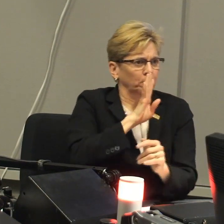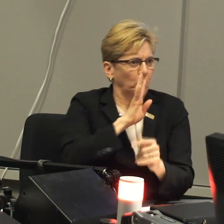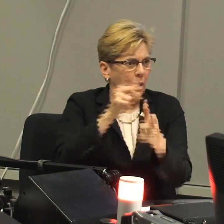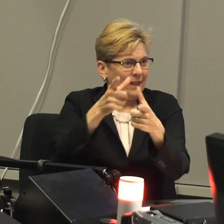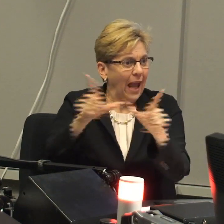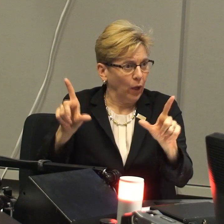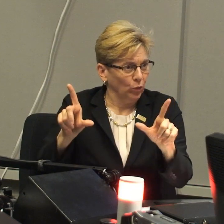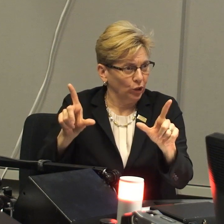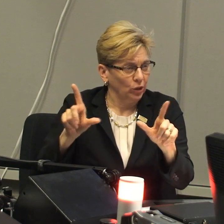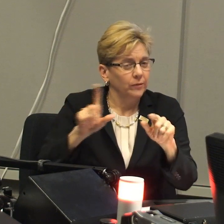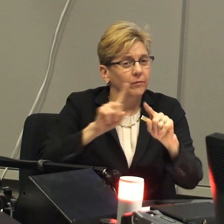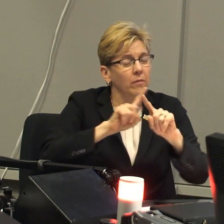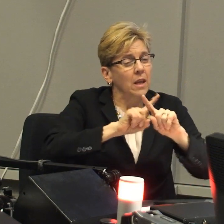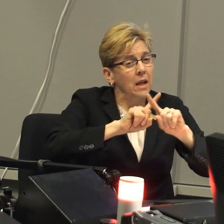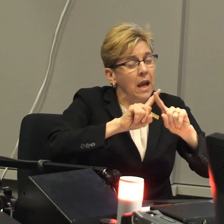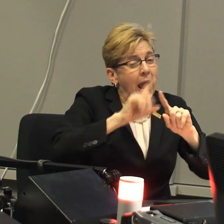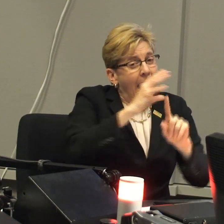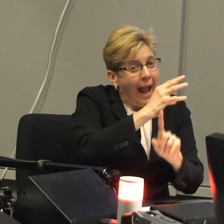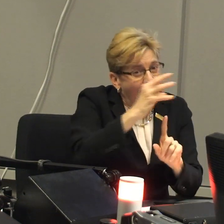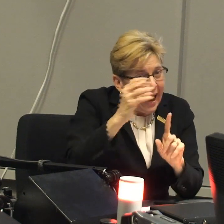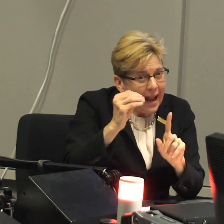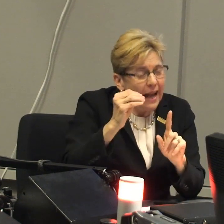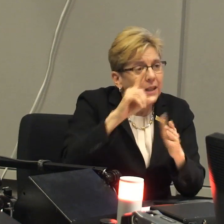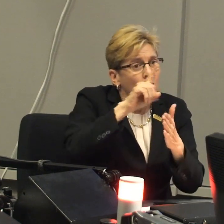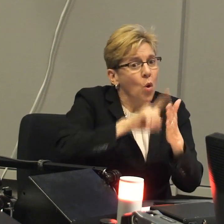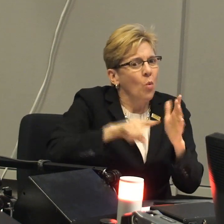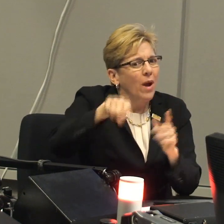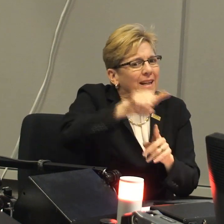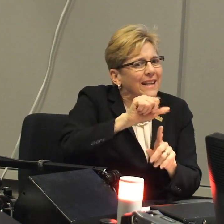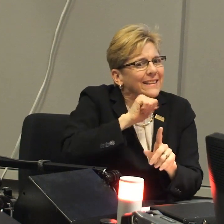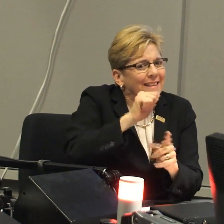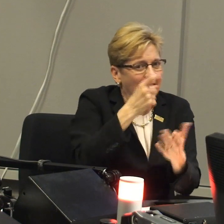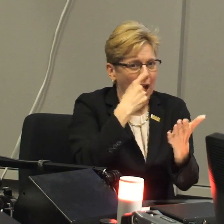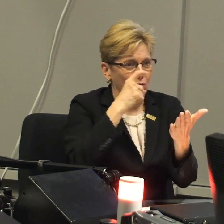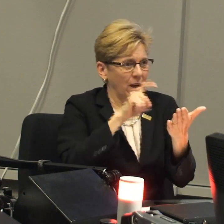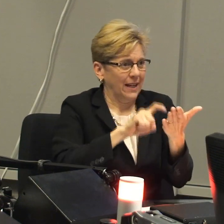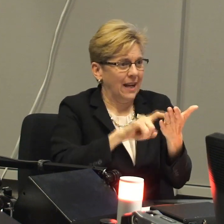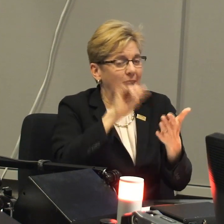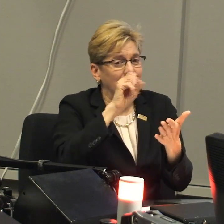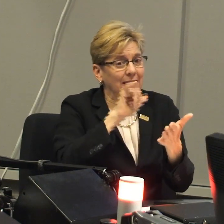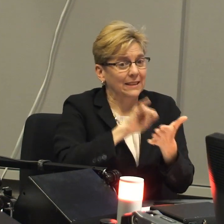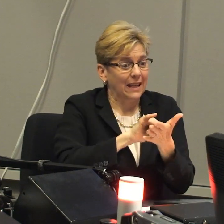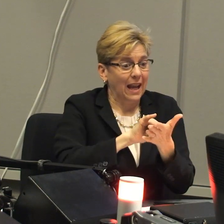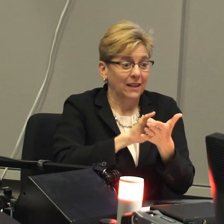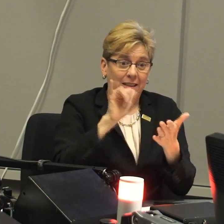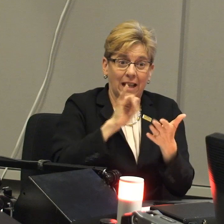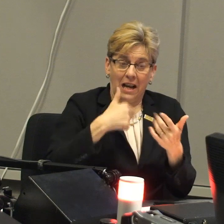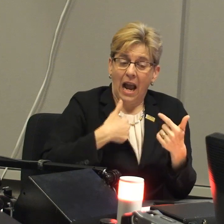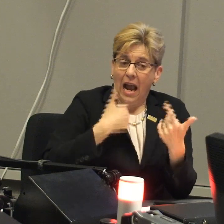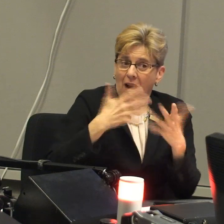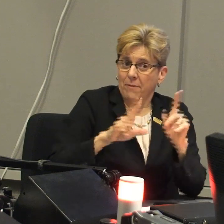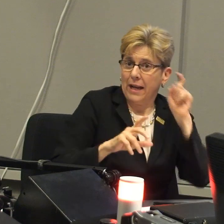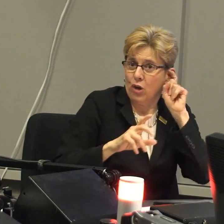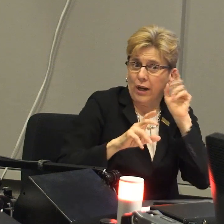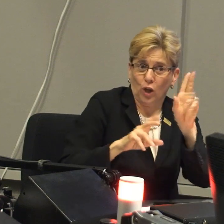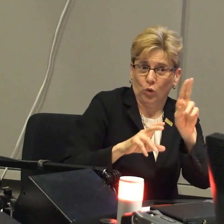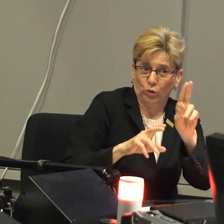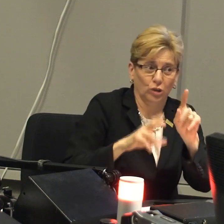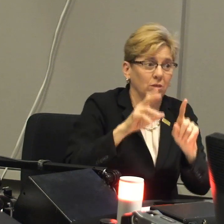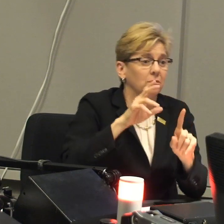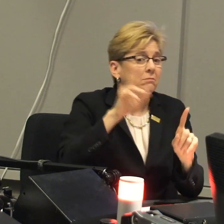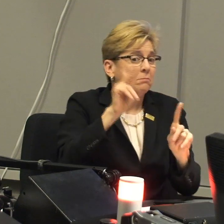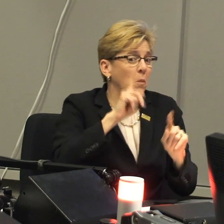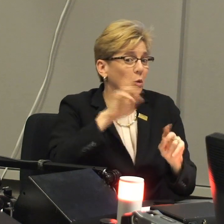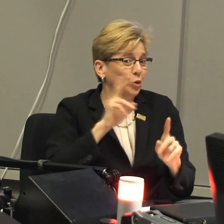incredible ways to access spoken language, no doubt. And, you know, what it doesn't recognize is, you know,